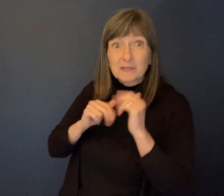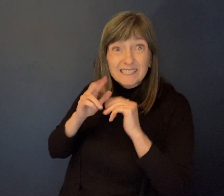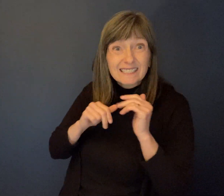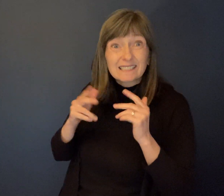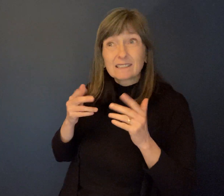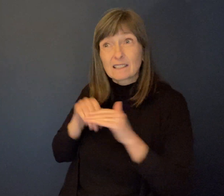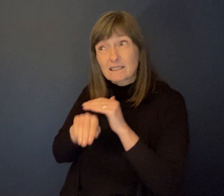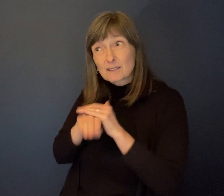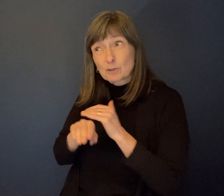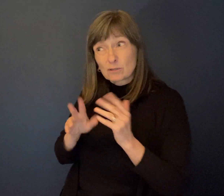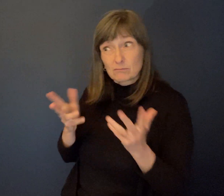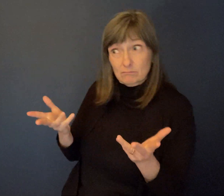what? Okay.